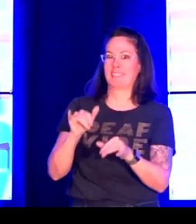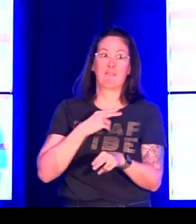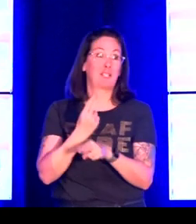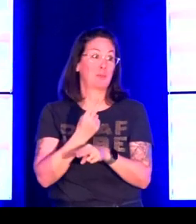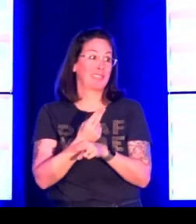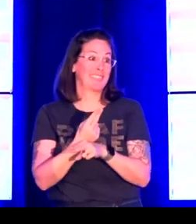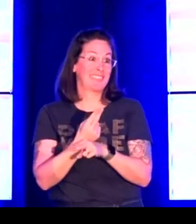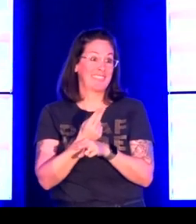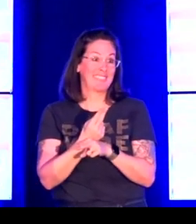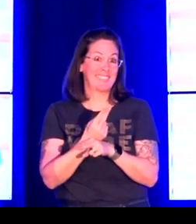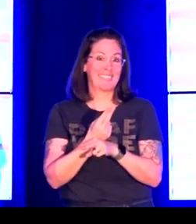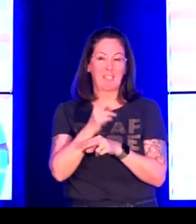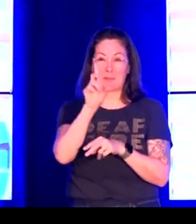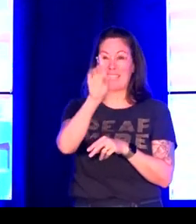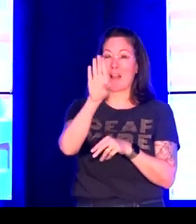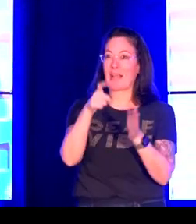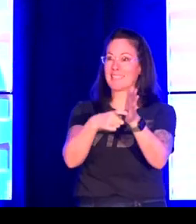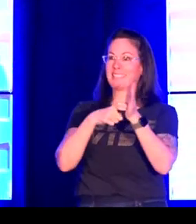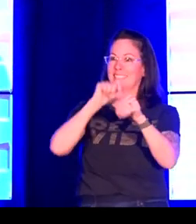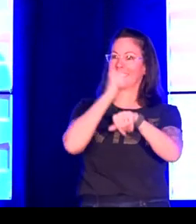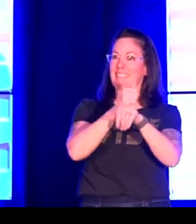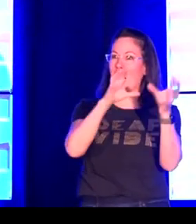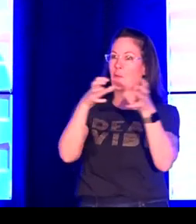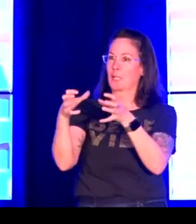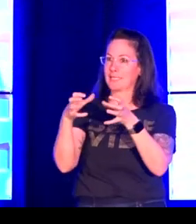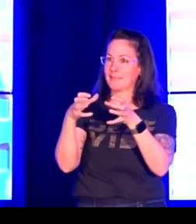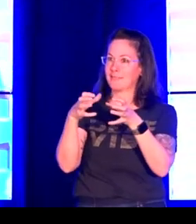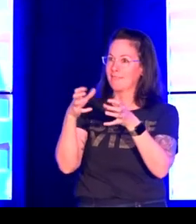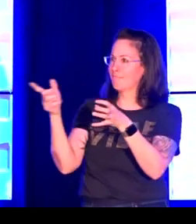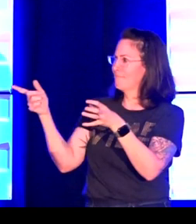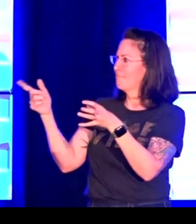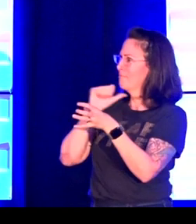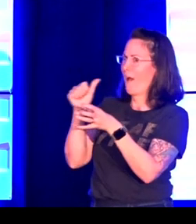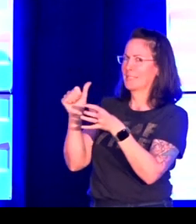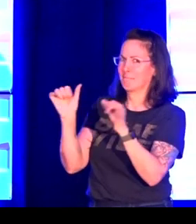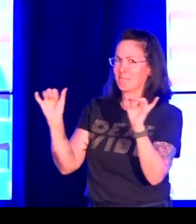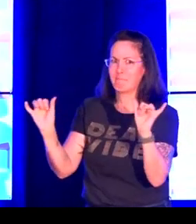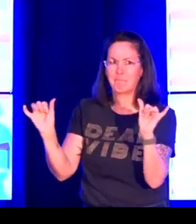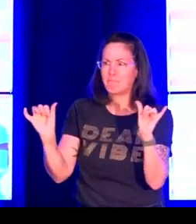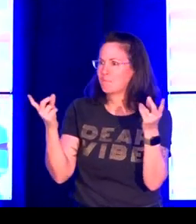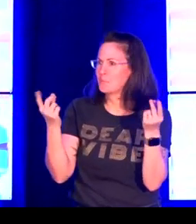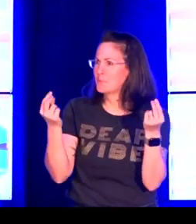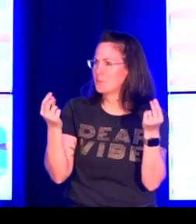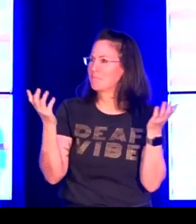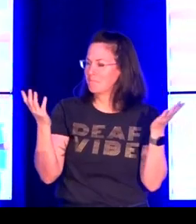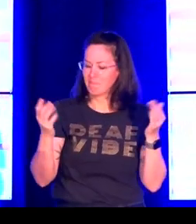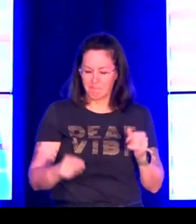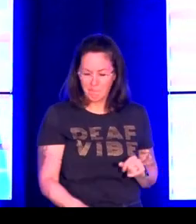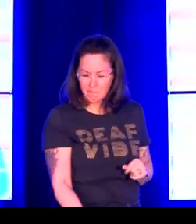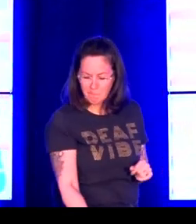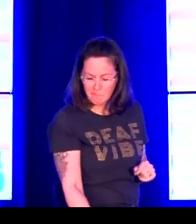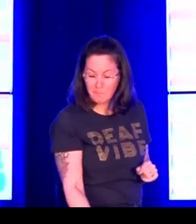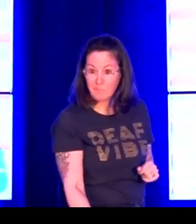deal of thought to how we represent our data and the categories that we use because databases require categorization